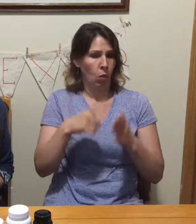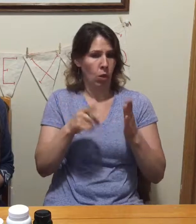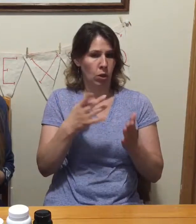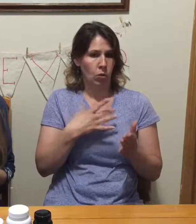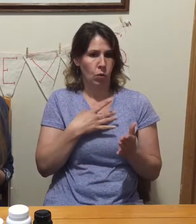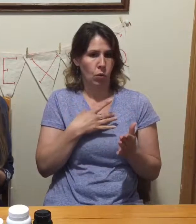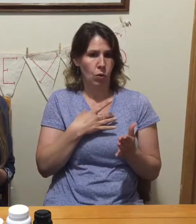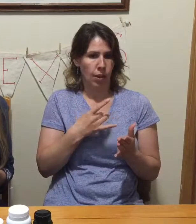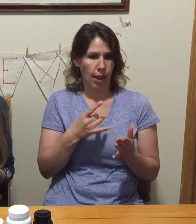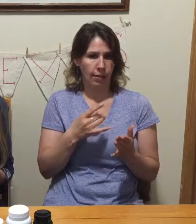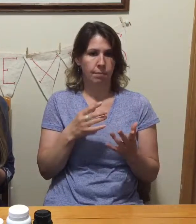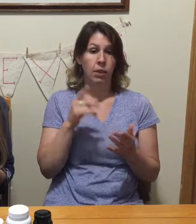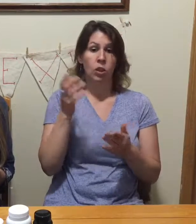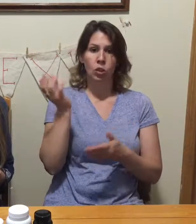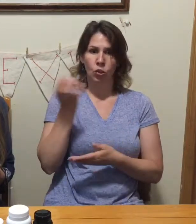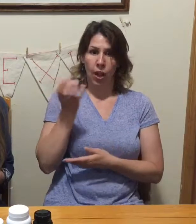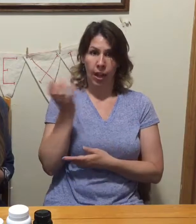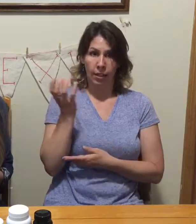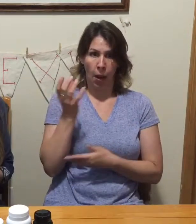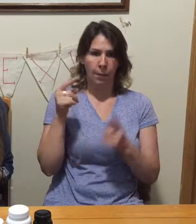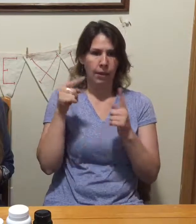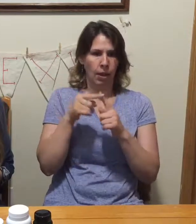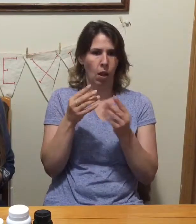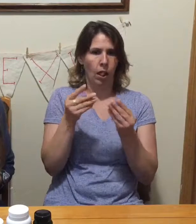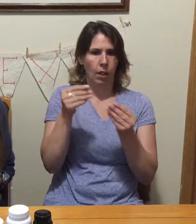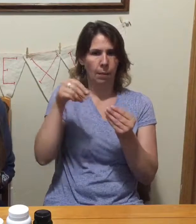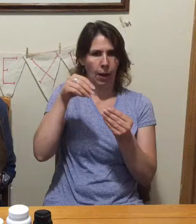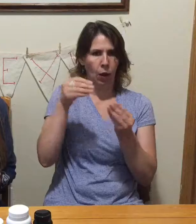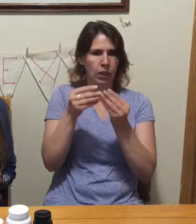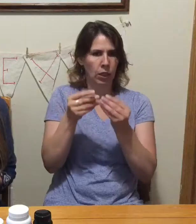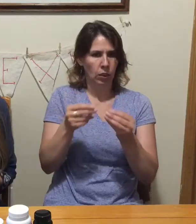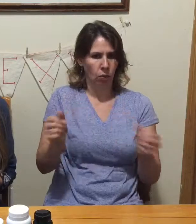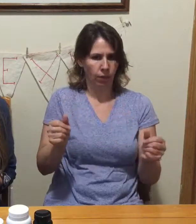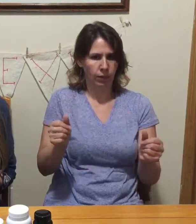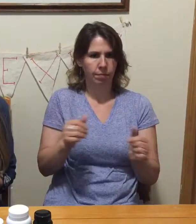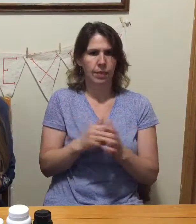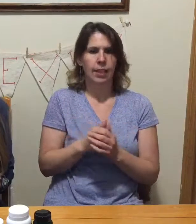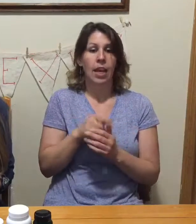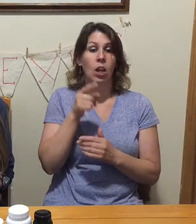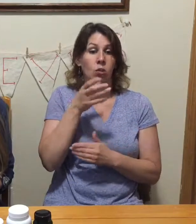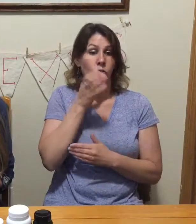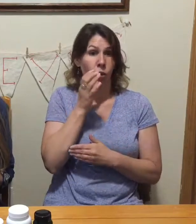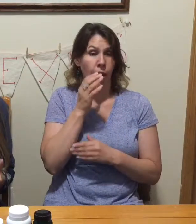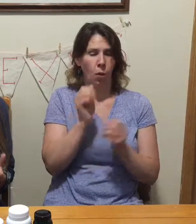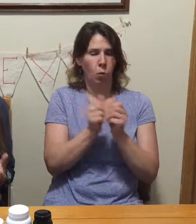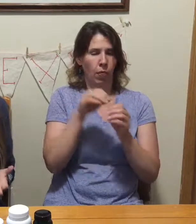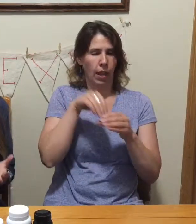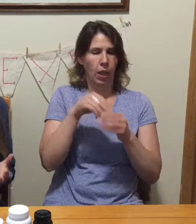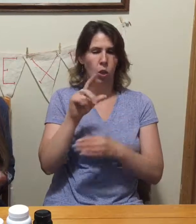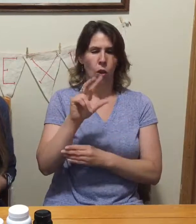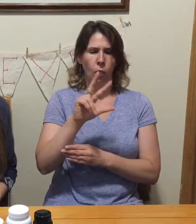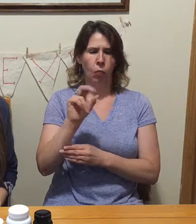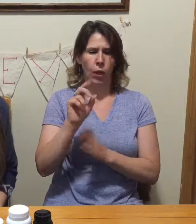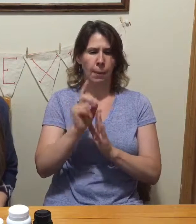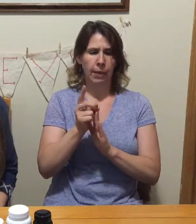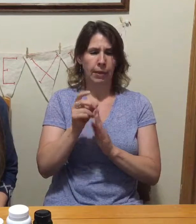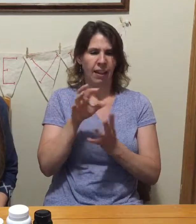You shake it up until it dissolves, and you drink within about 30 minutes of mixing.